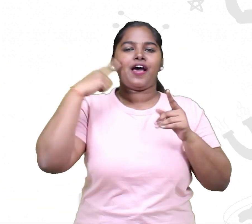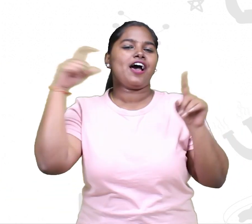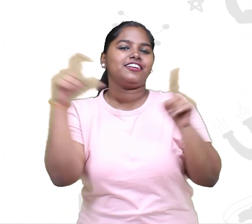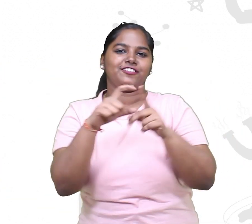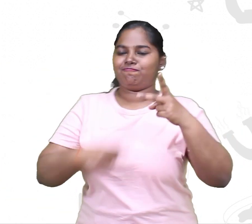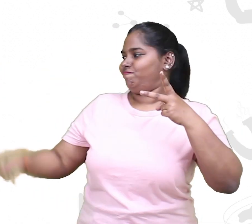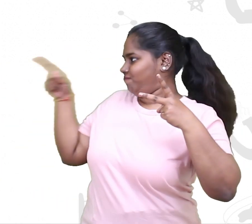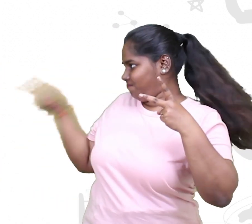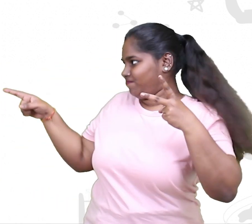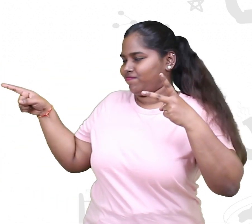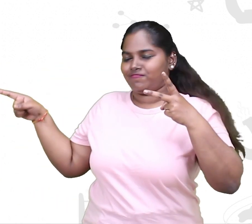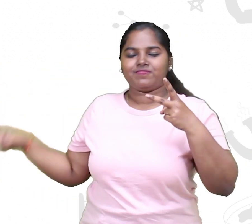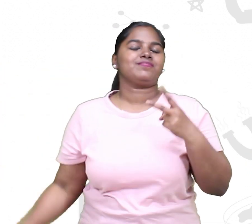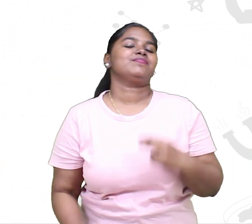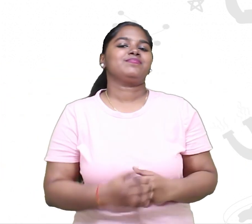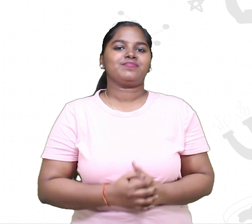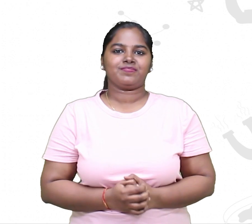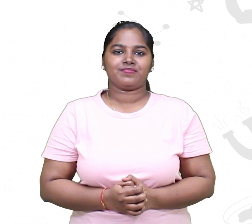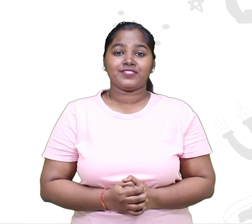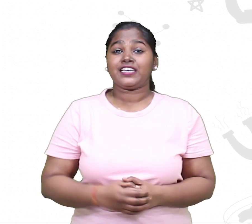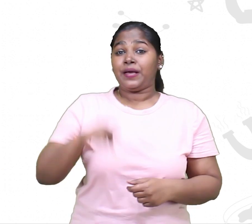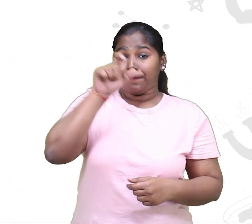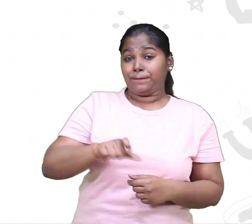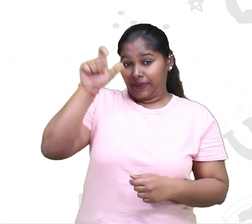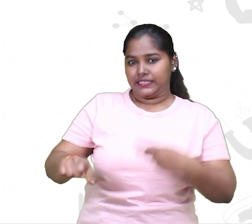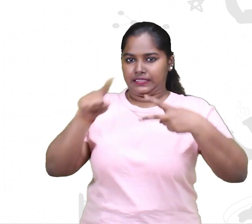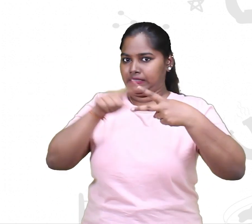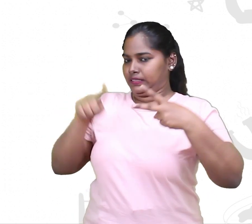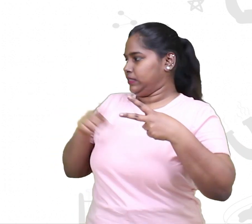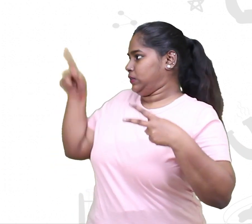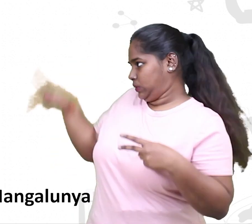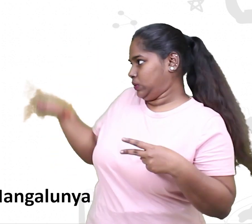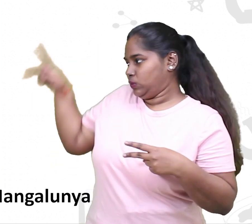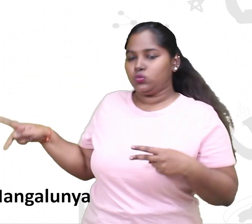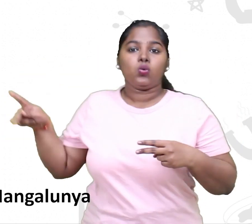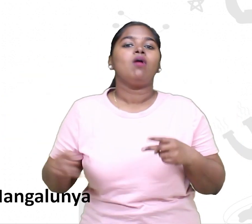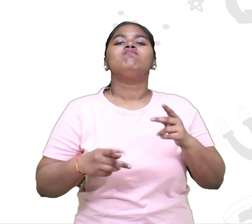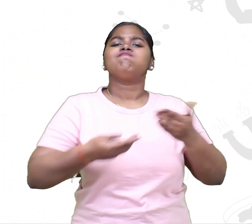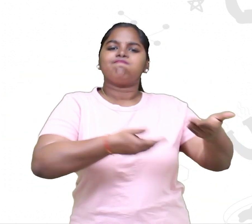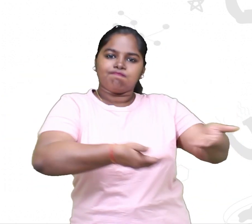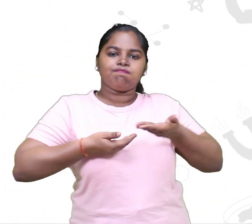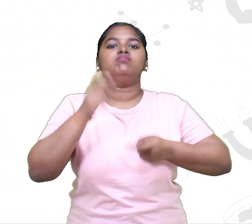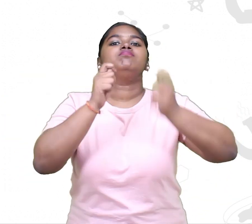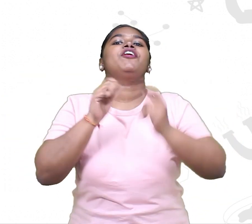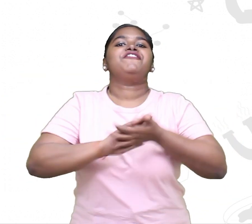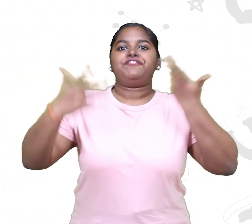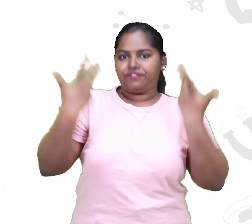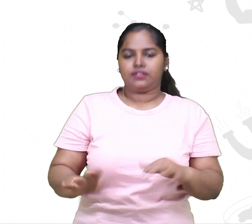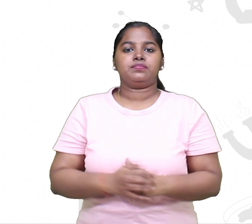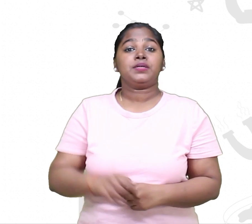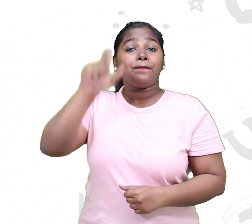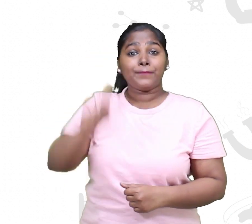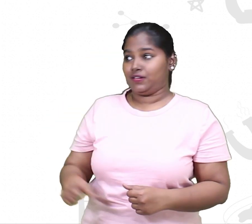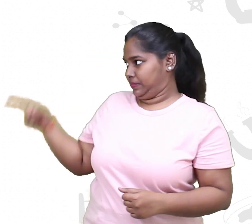on Instagram. Shweta N. Hegde and Ruchi Manglunia are the hosts for the podcast. Induleka MS edited